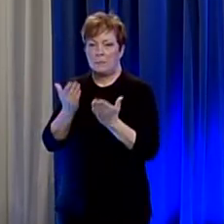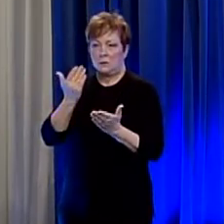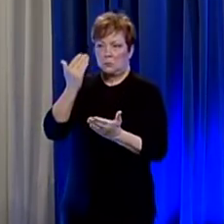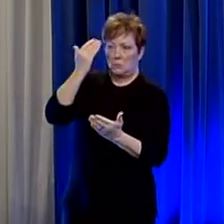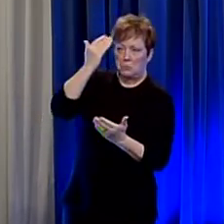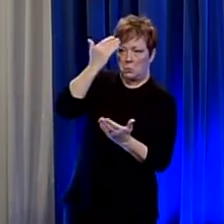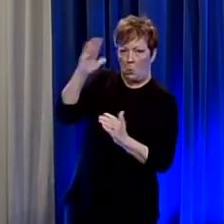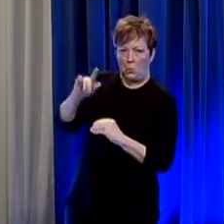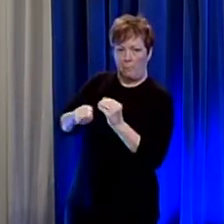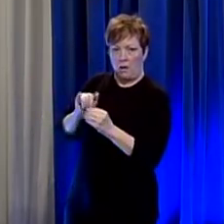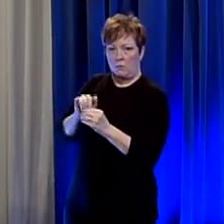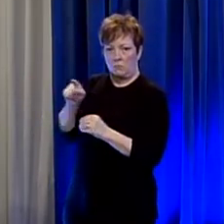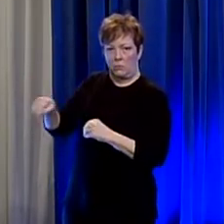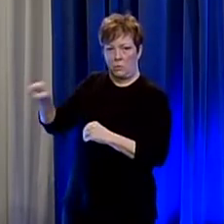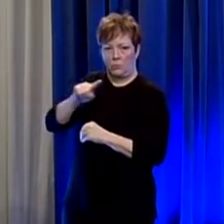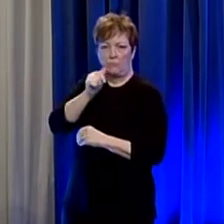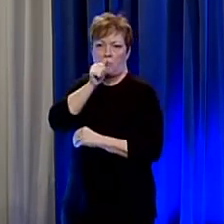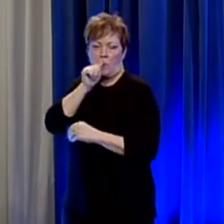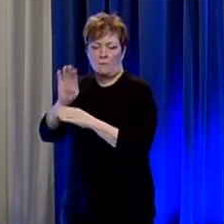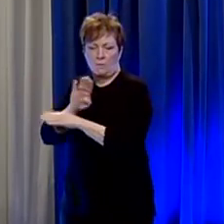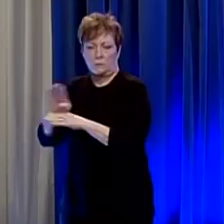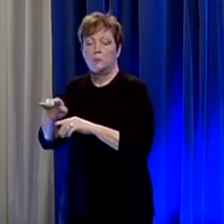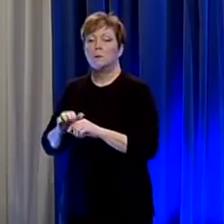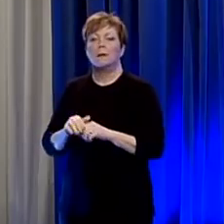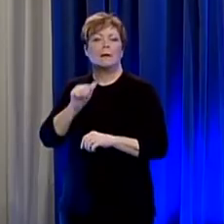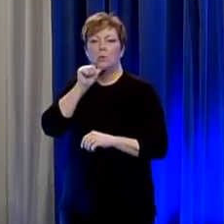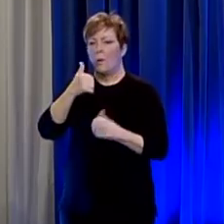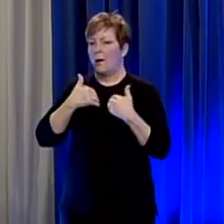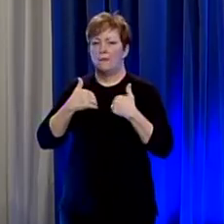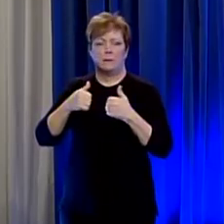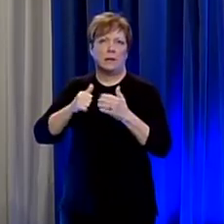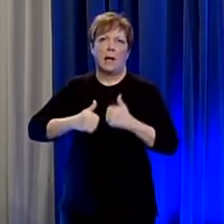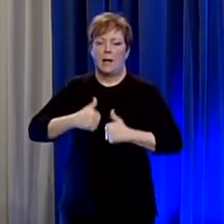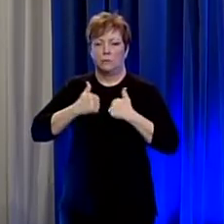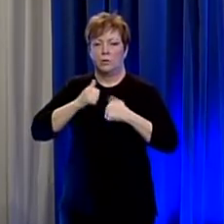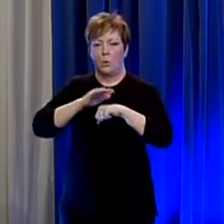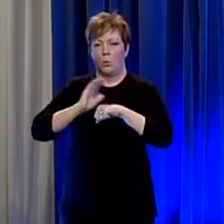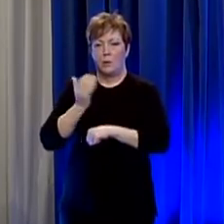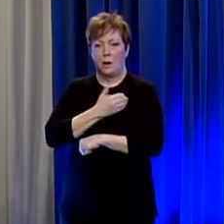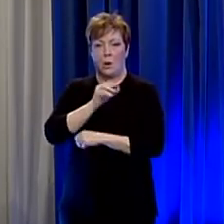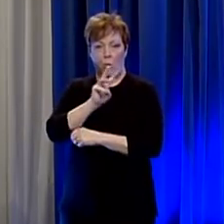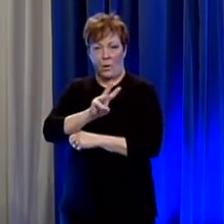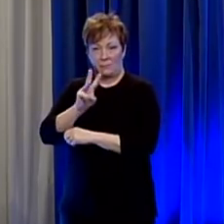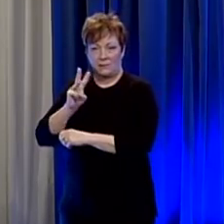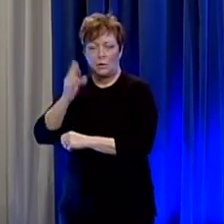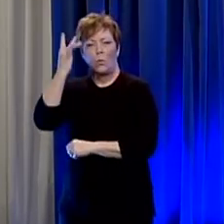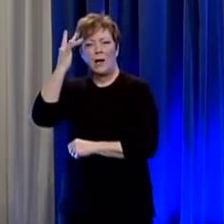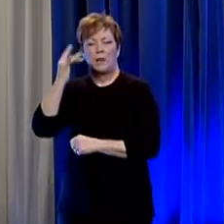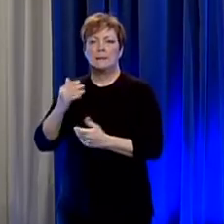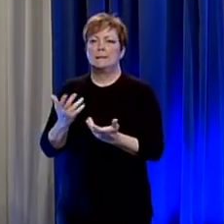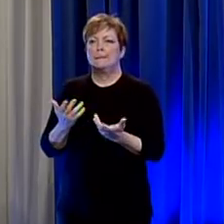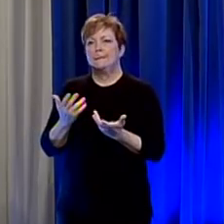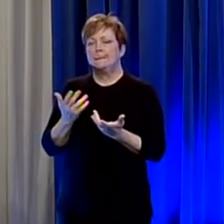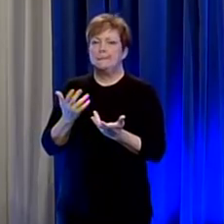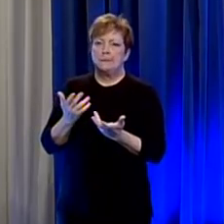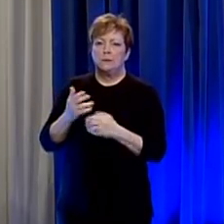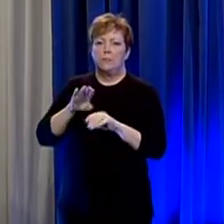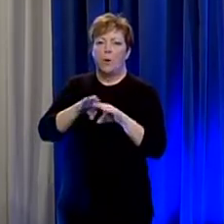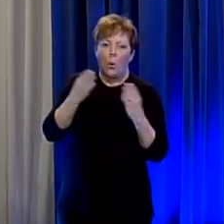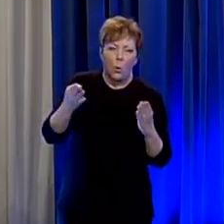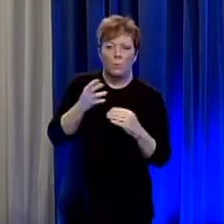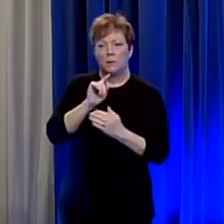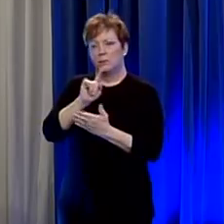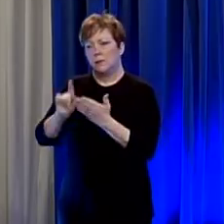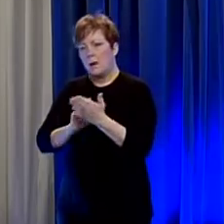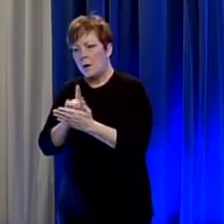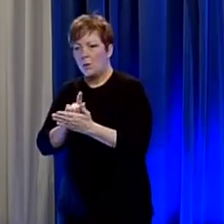know about we do not have the actual addresses of those on our website because there's some variability about when they may be open what hours they